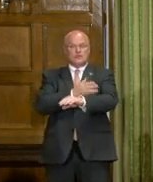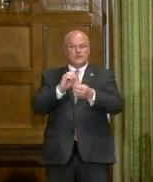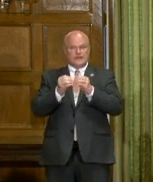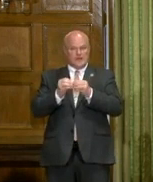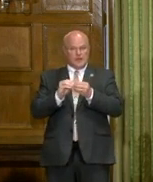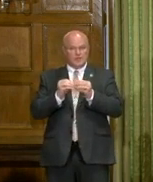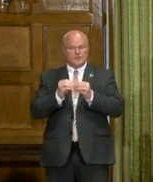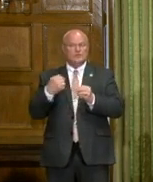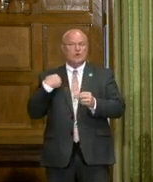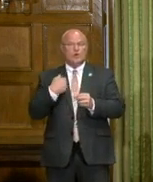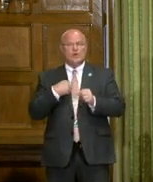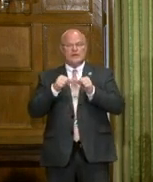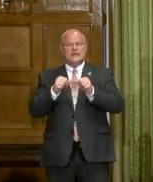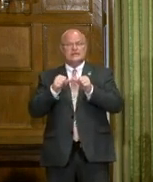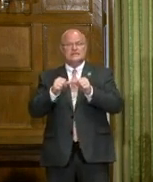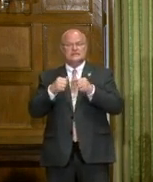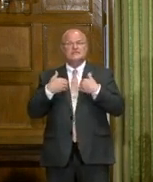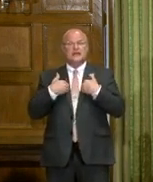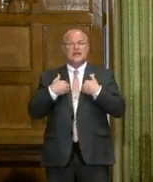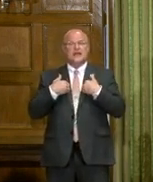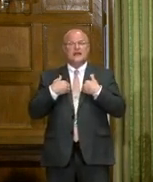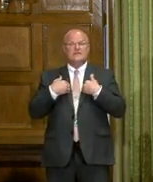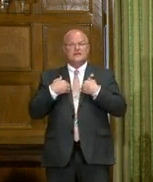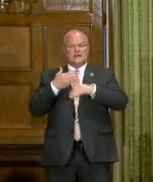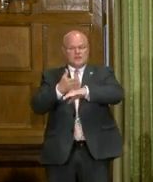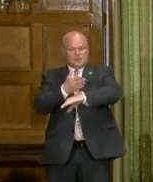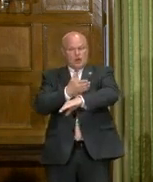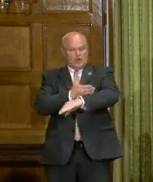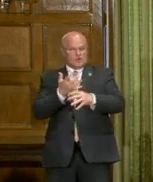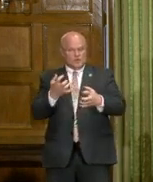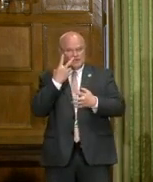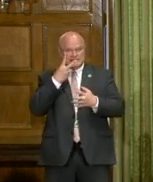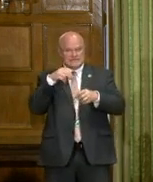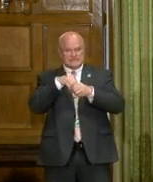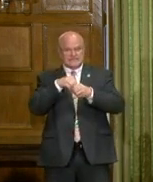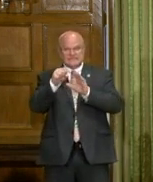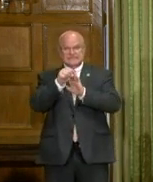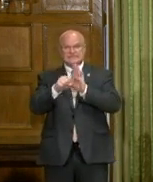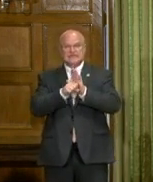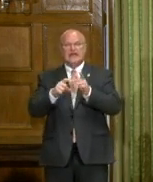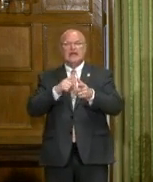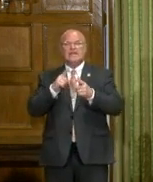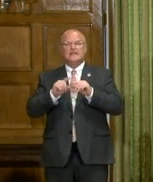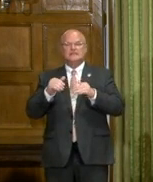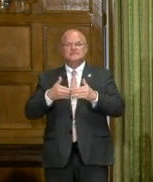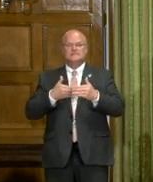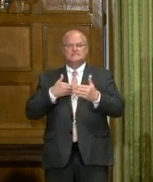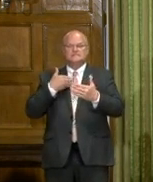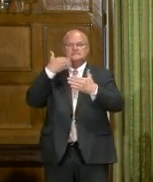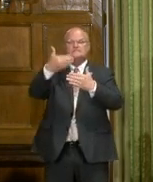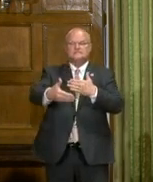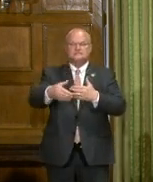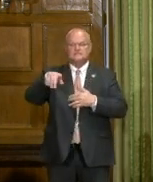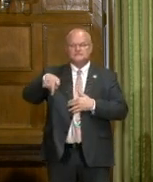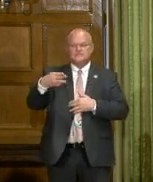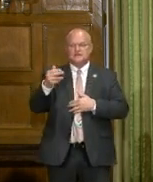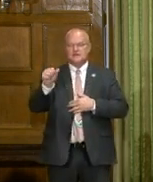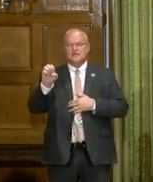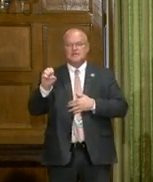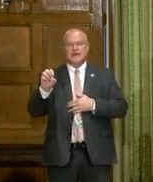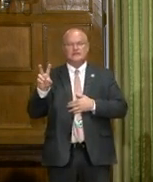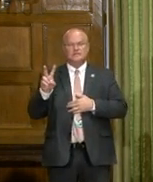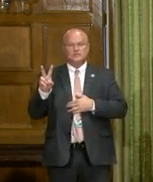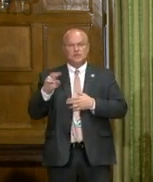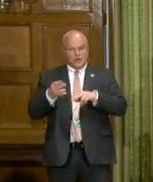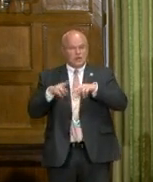numbers, if we continue to make the progress we want to see in the state, then we'll go to phase two. That can increase the number of